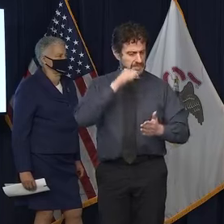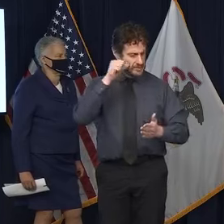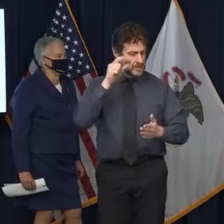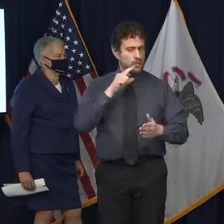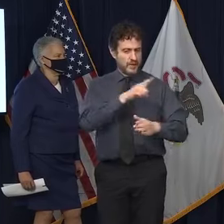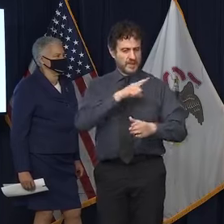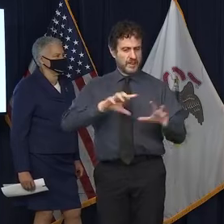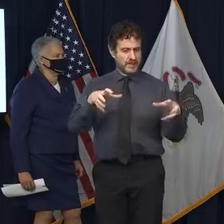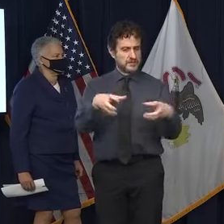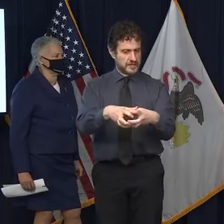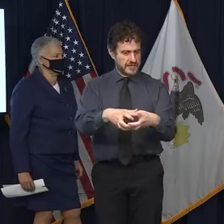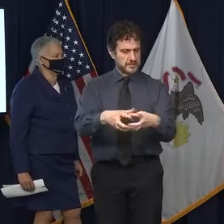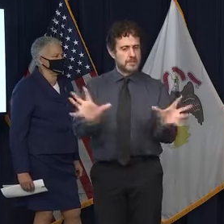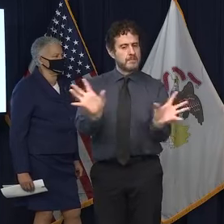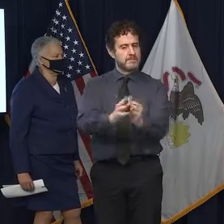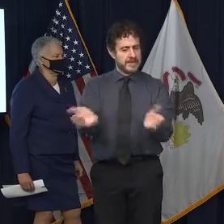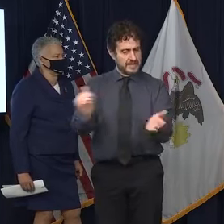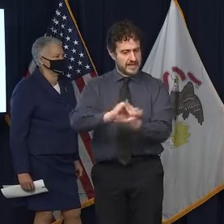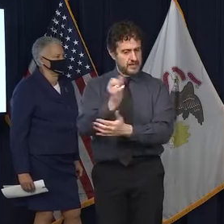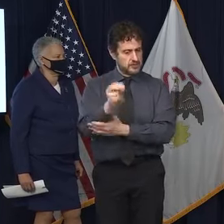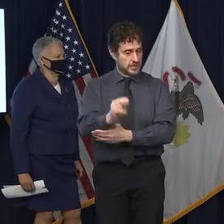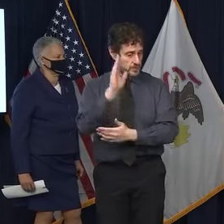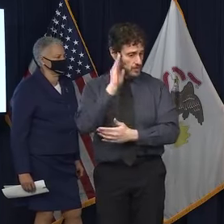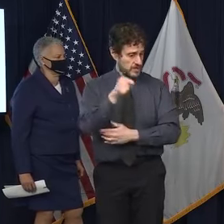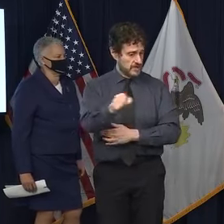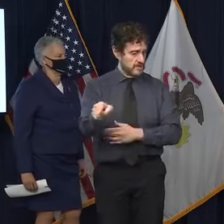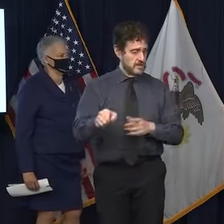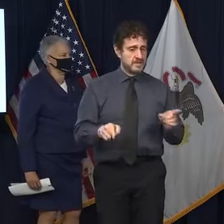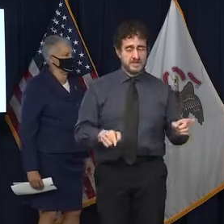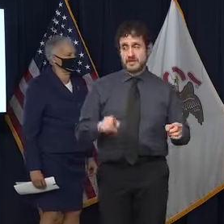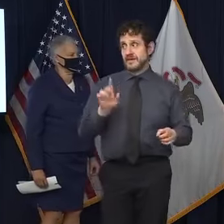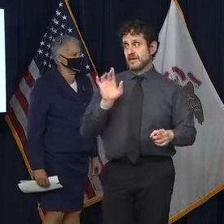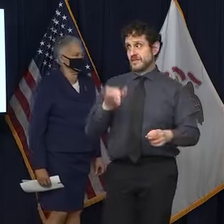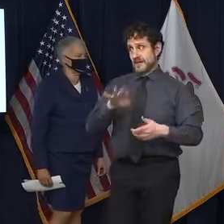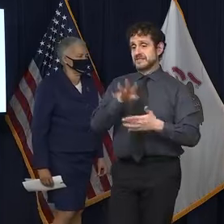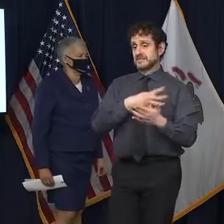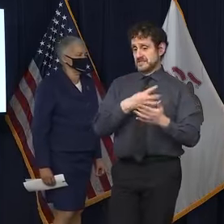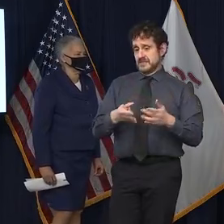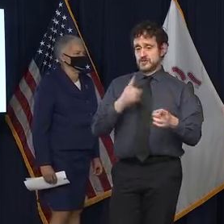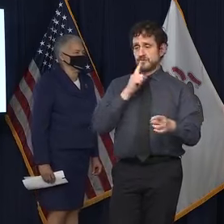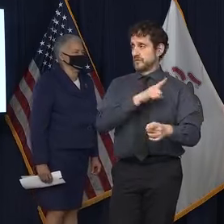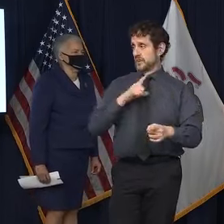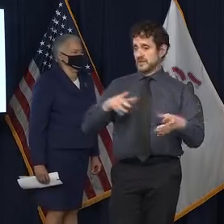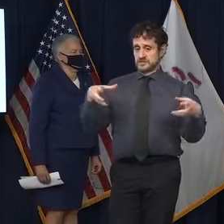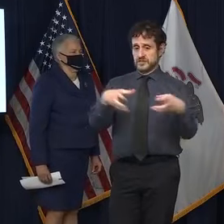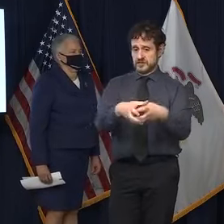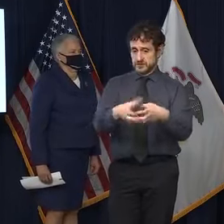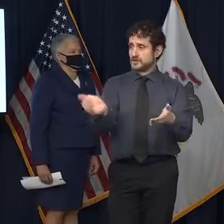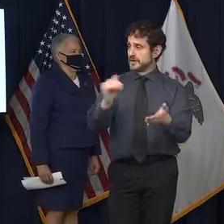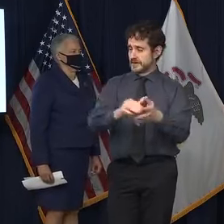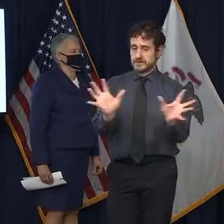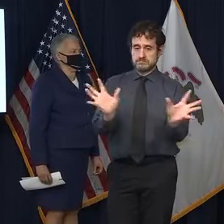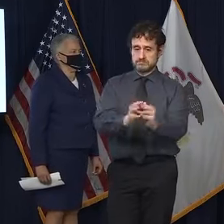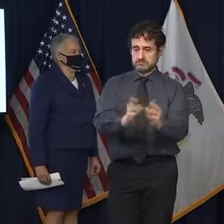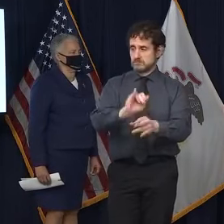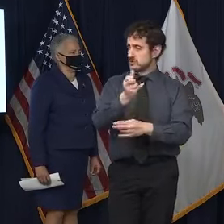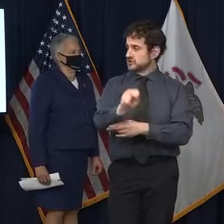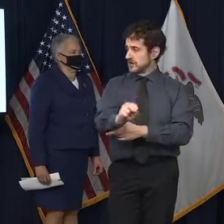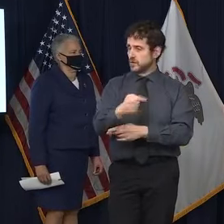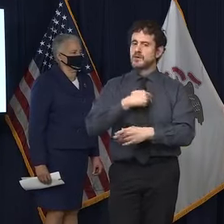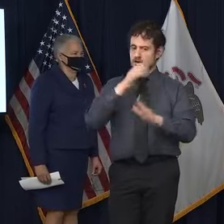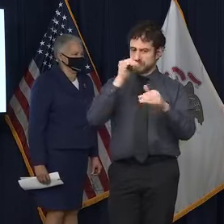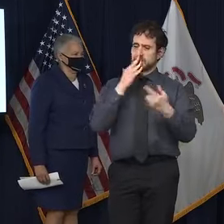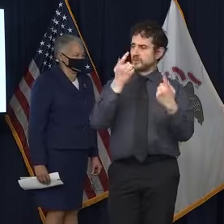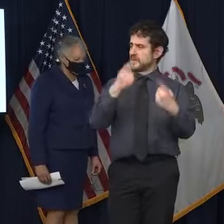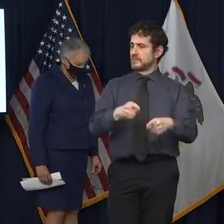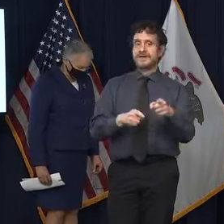And will the legislature even come back in January? Well, that is the schedule for the legislature to come back in January. I fully expect them